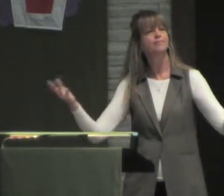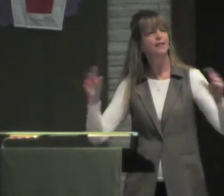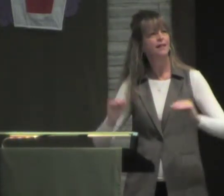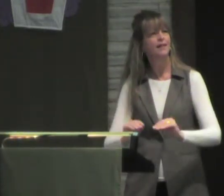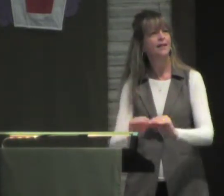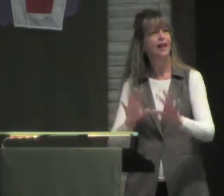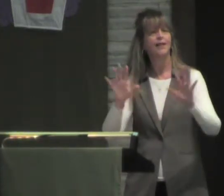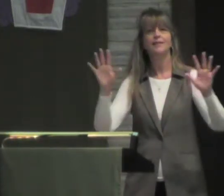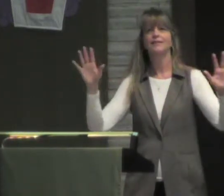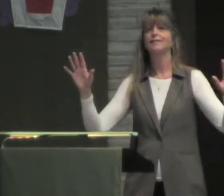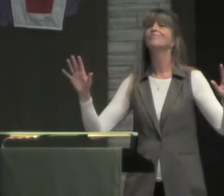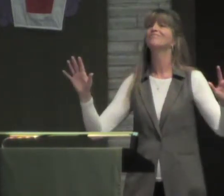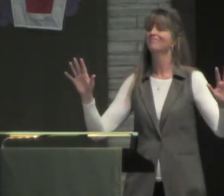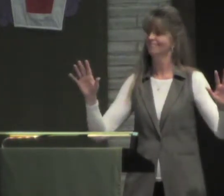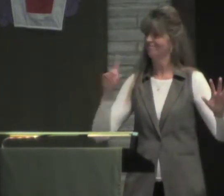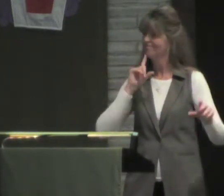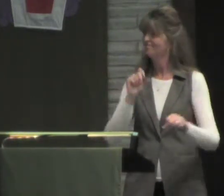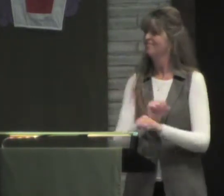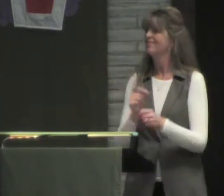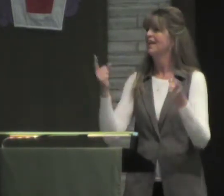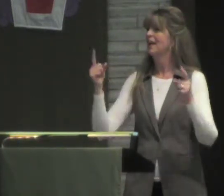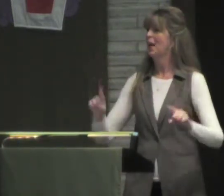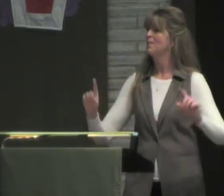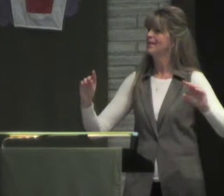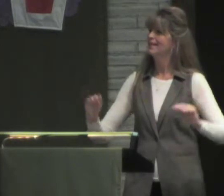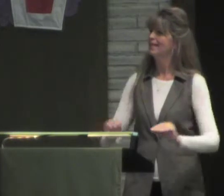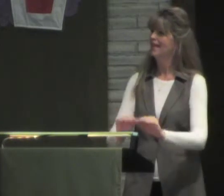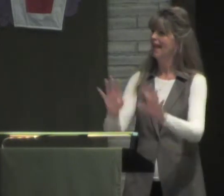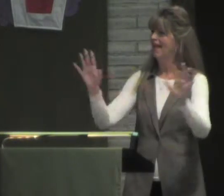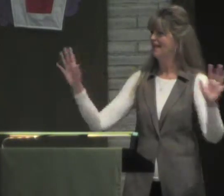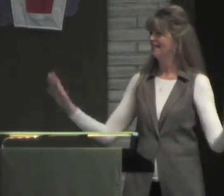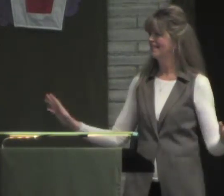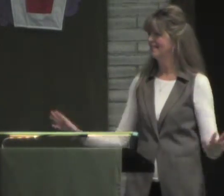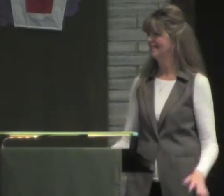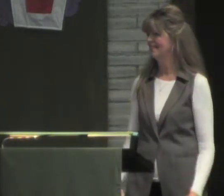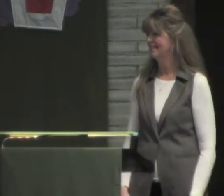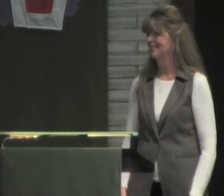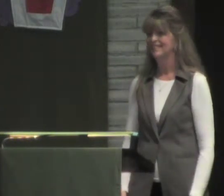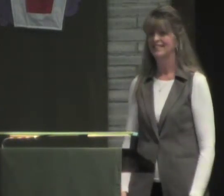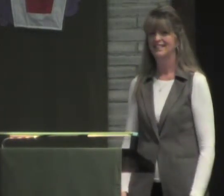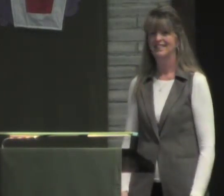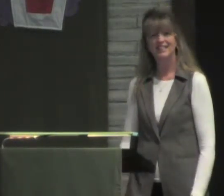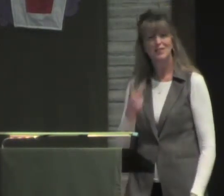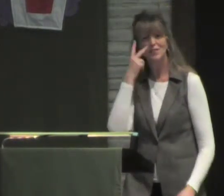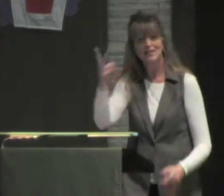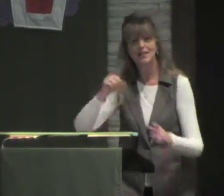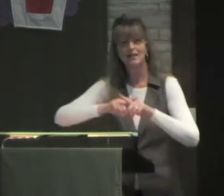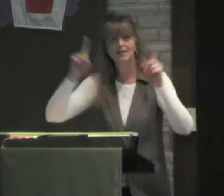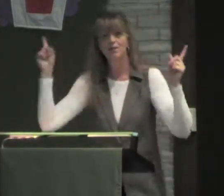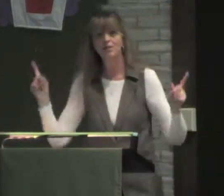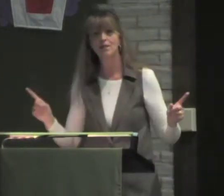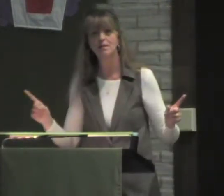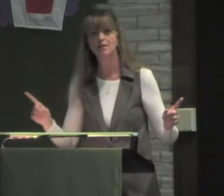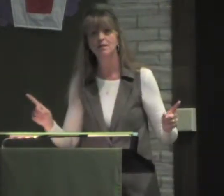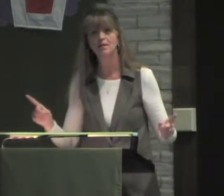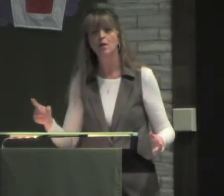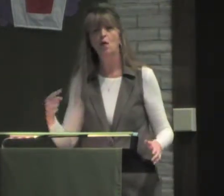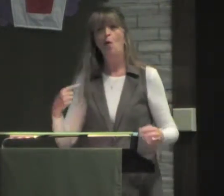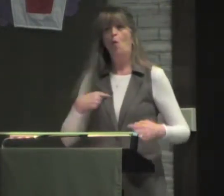may say, God said, let there be light, and there was light. Do you see the difference